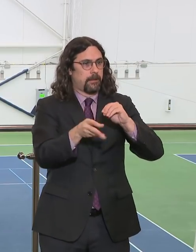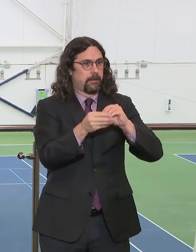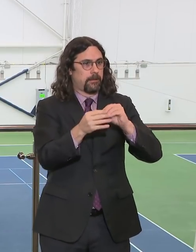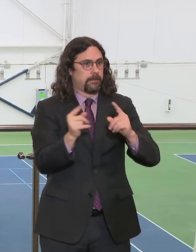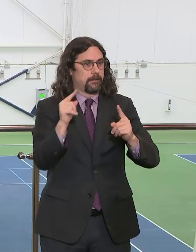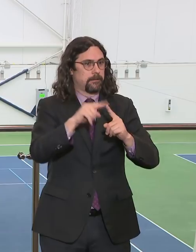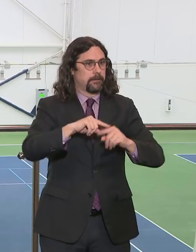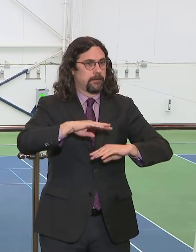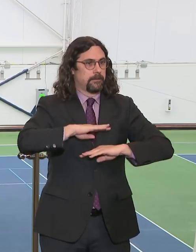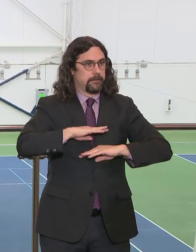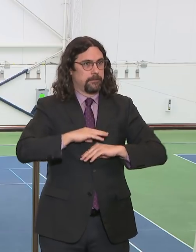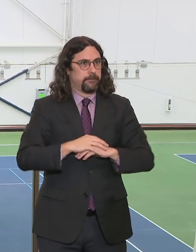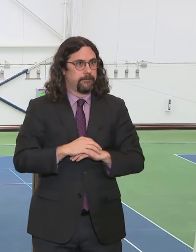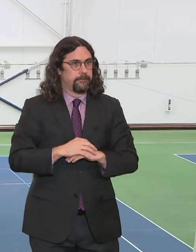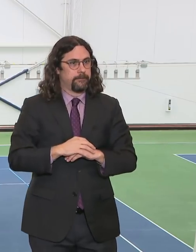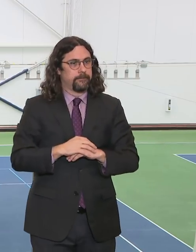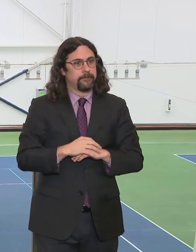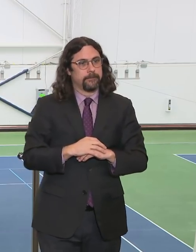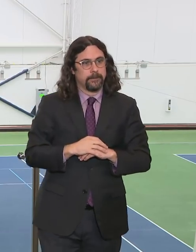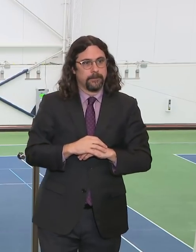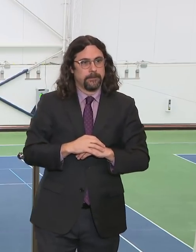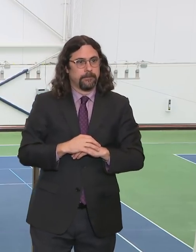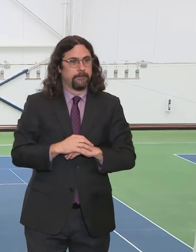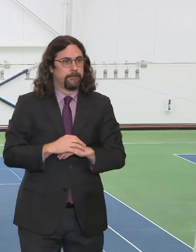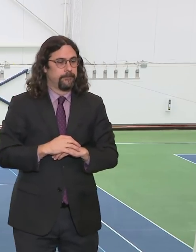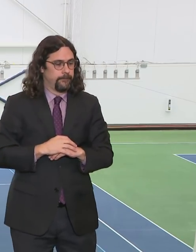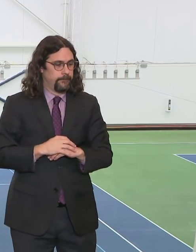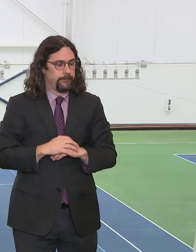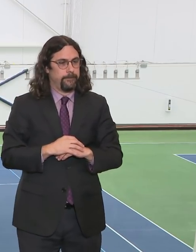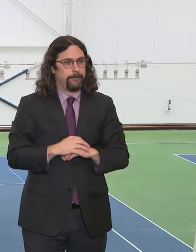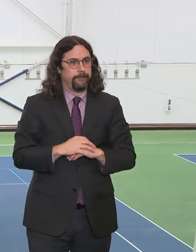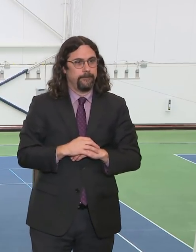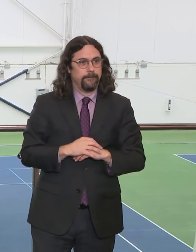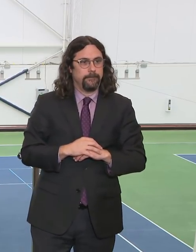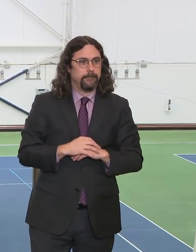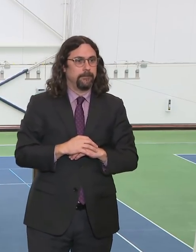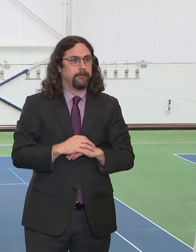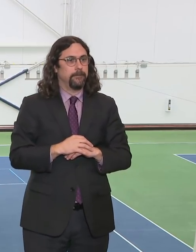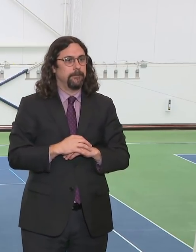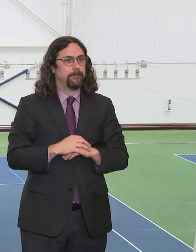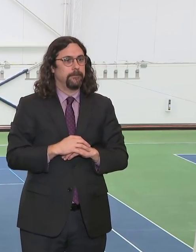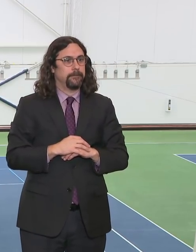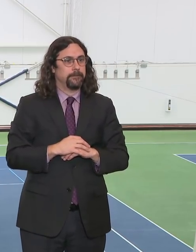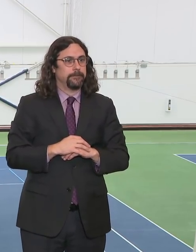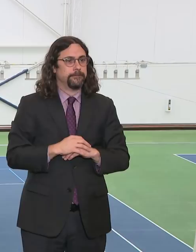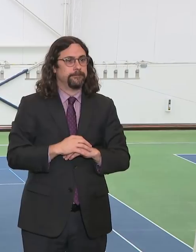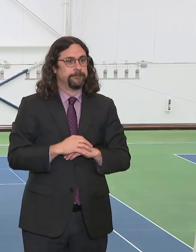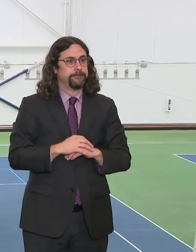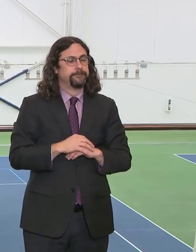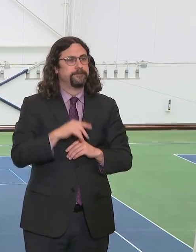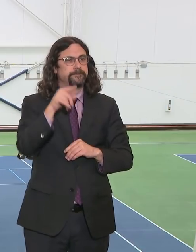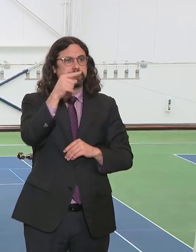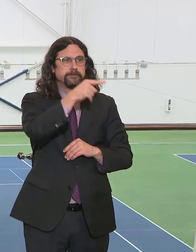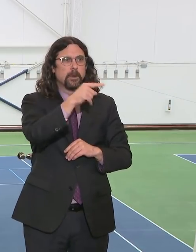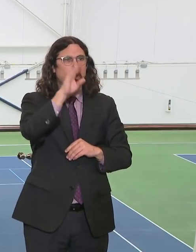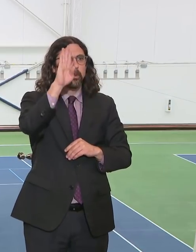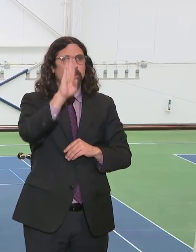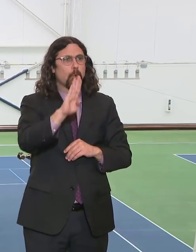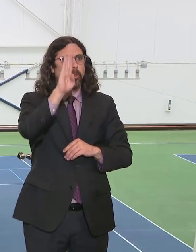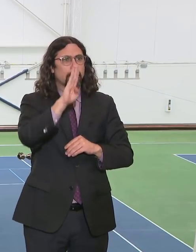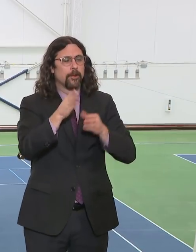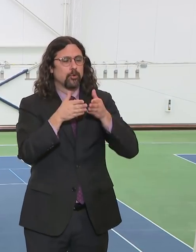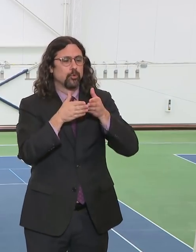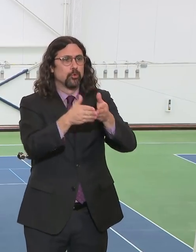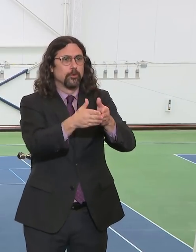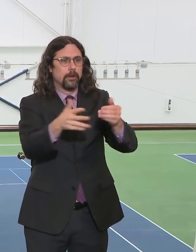This facility will be crucial, the Brooklyn Cruise Terminal. It's going to be handled by the same company. They're going to set it up